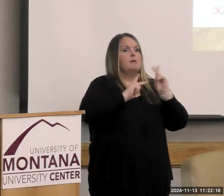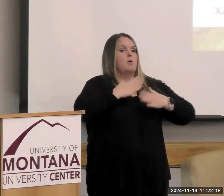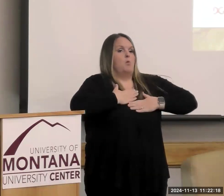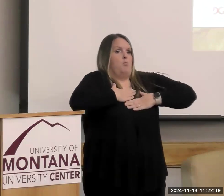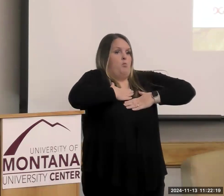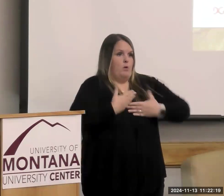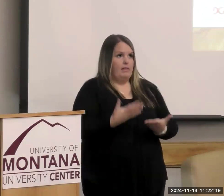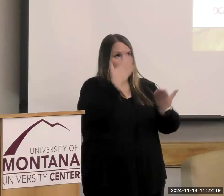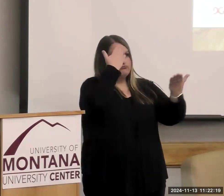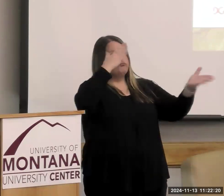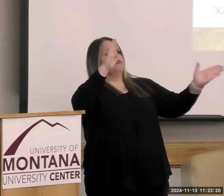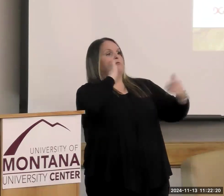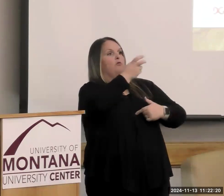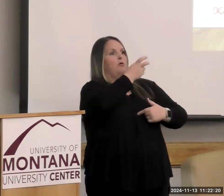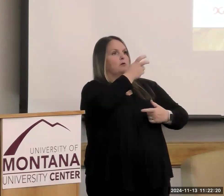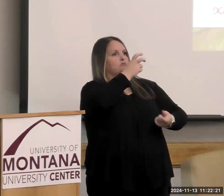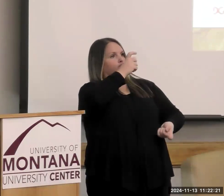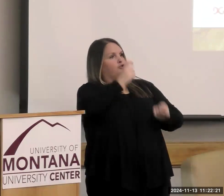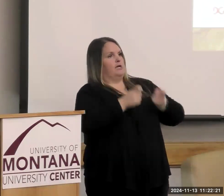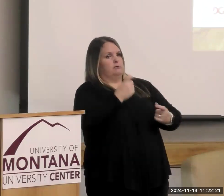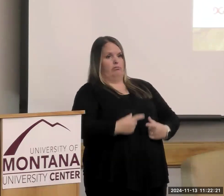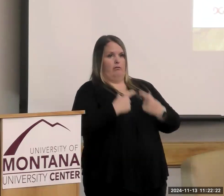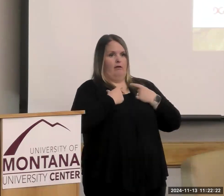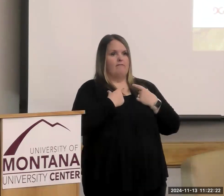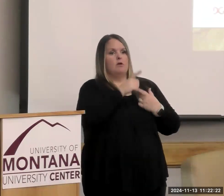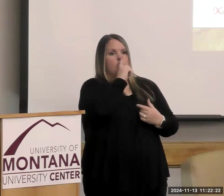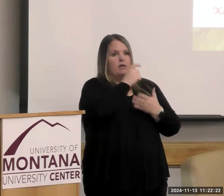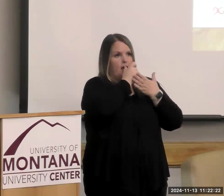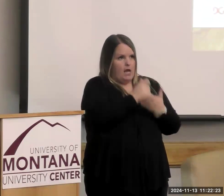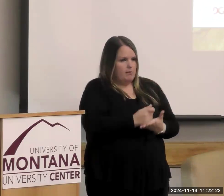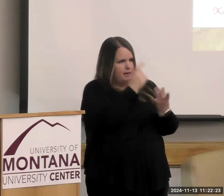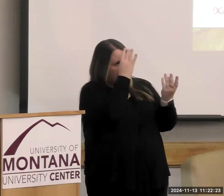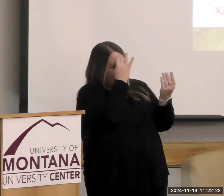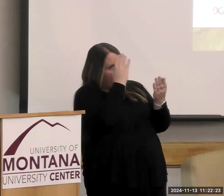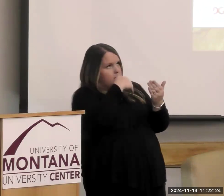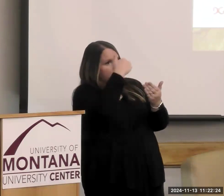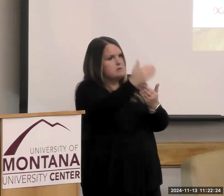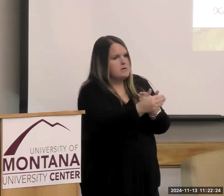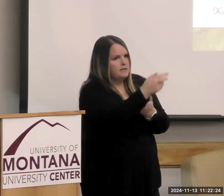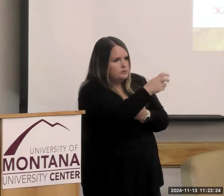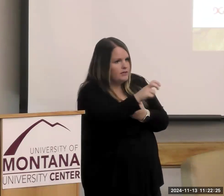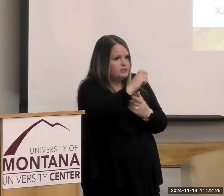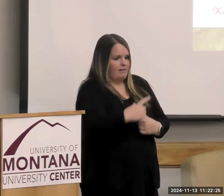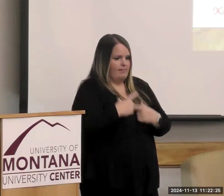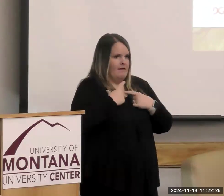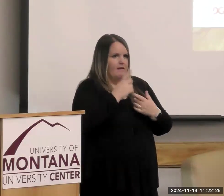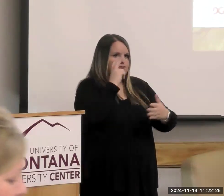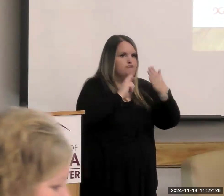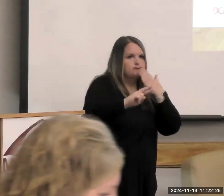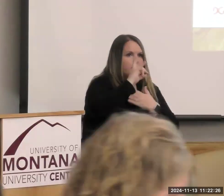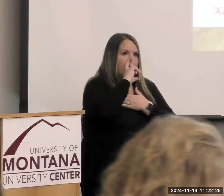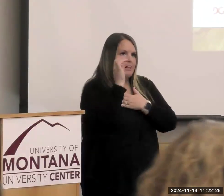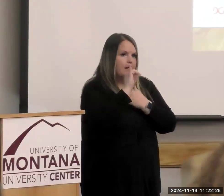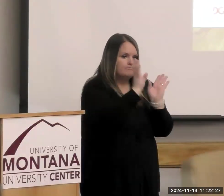and really organizing with them to be thinking about that next phase of life. Excellent. Excellent